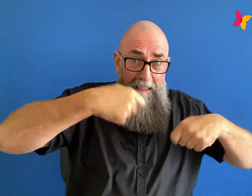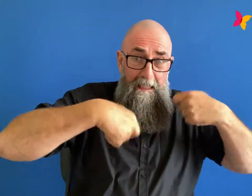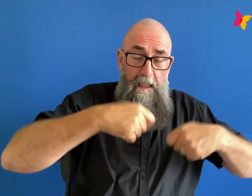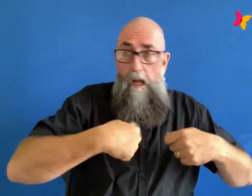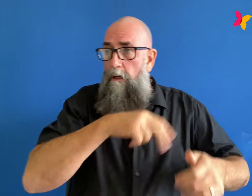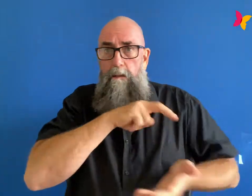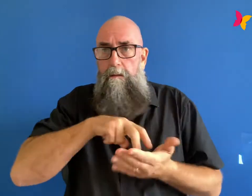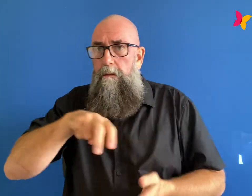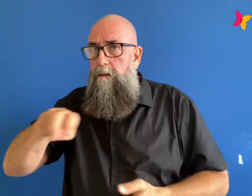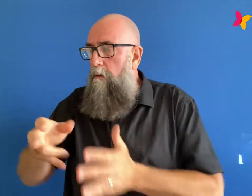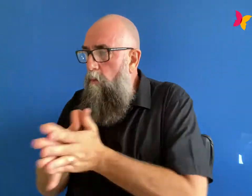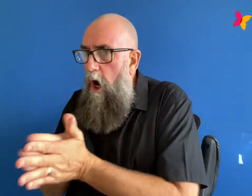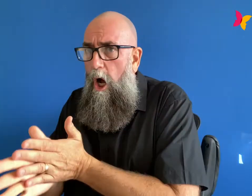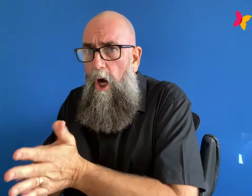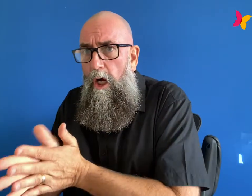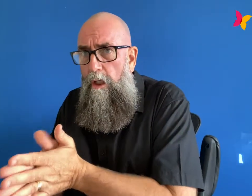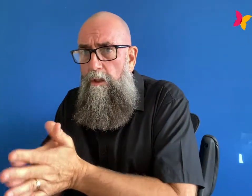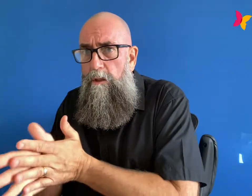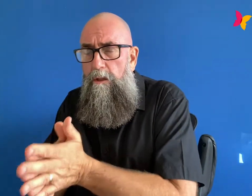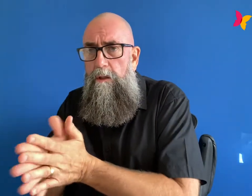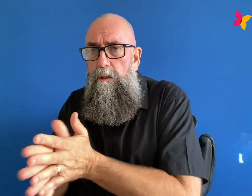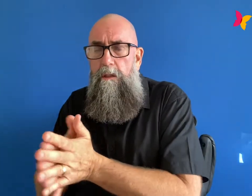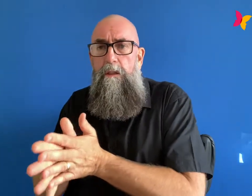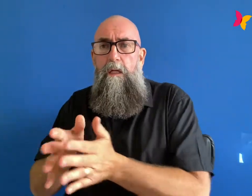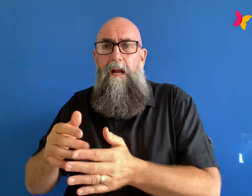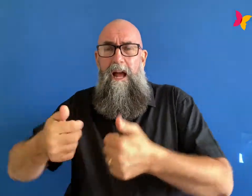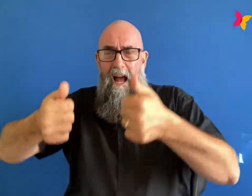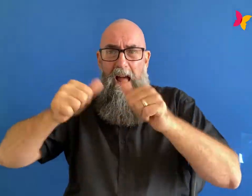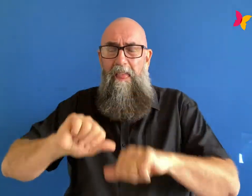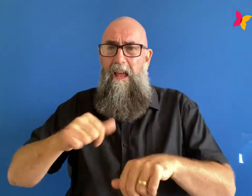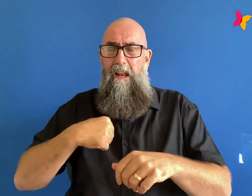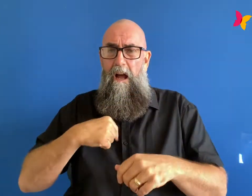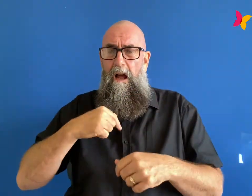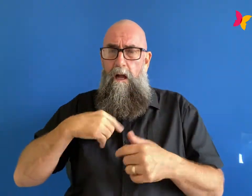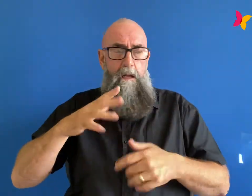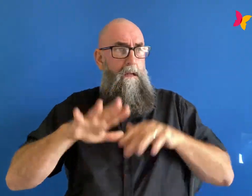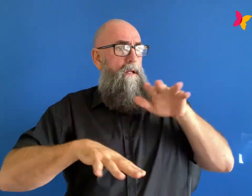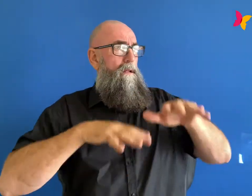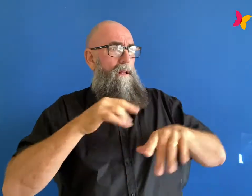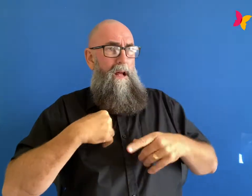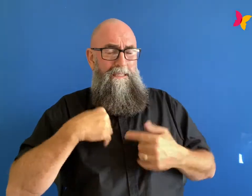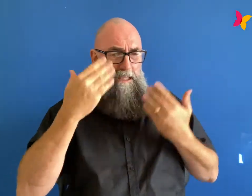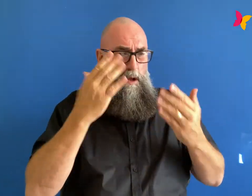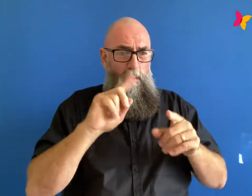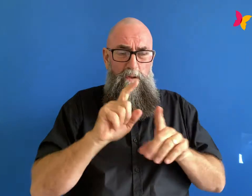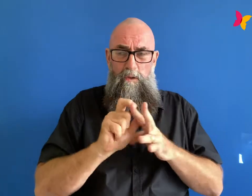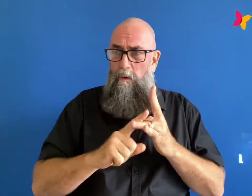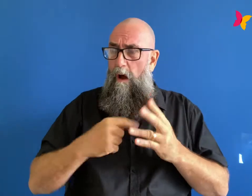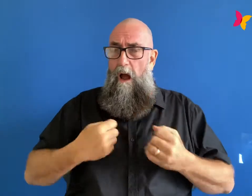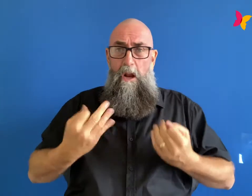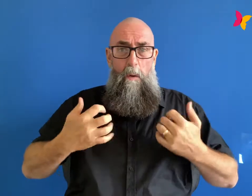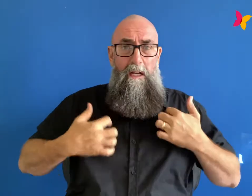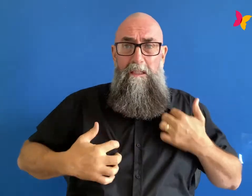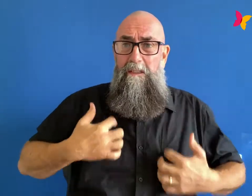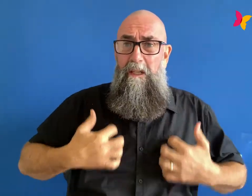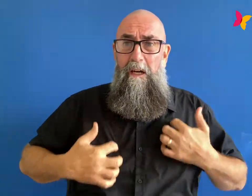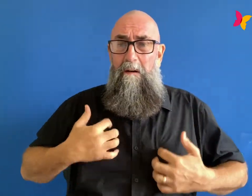hands to the point that i hardly ate anything at all like you could ever feel excited about anything anything you're just